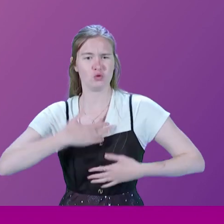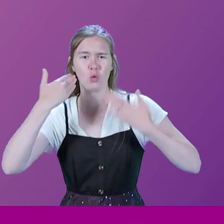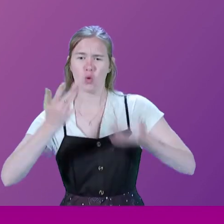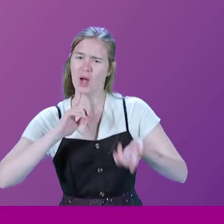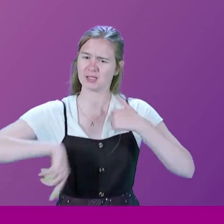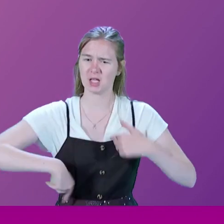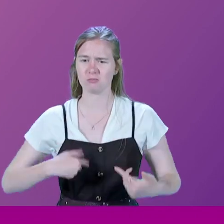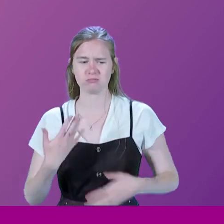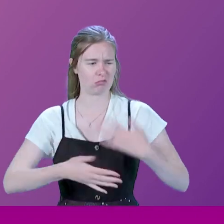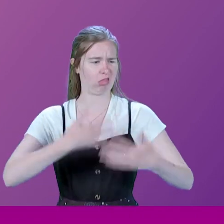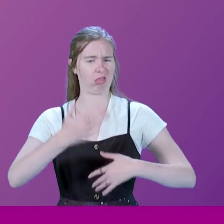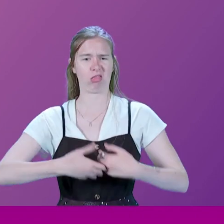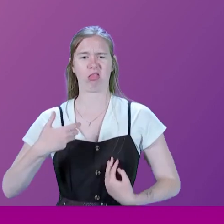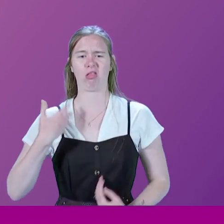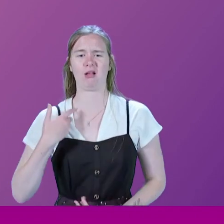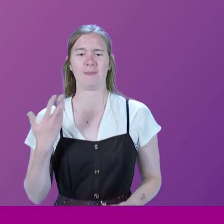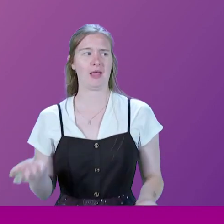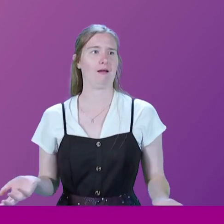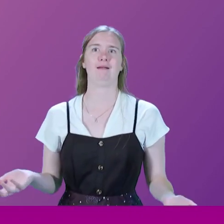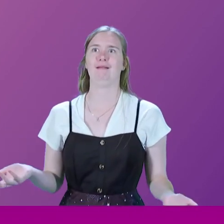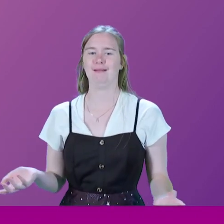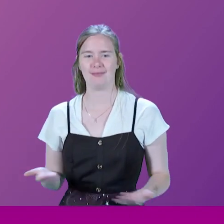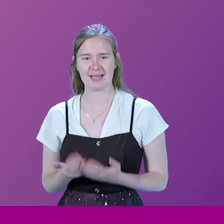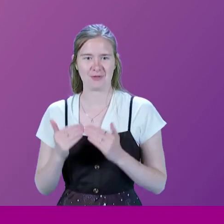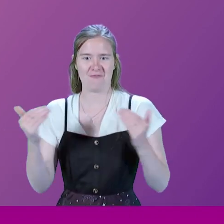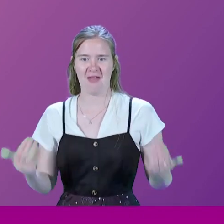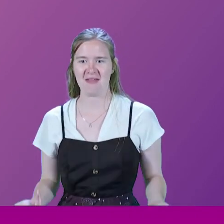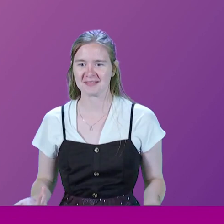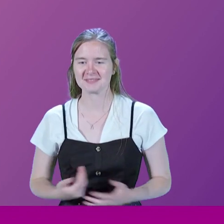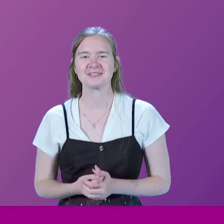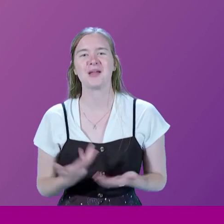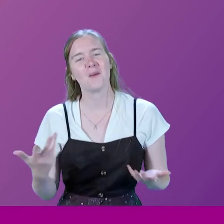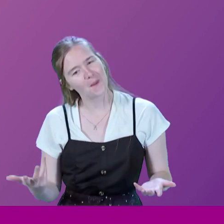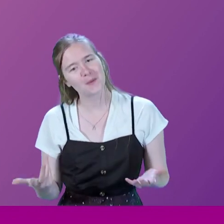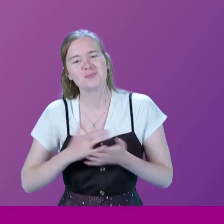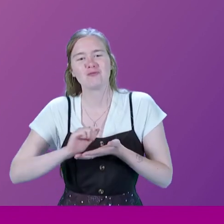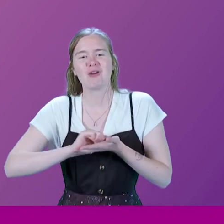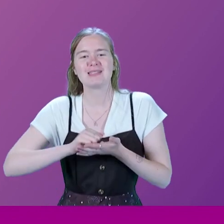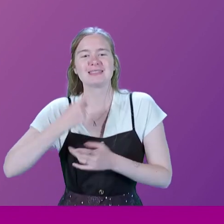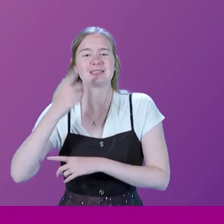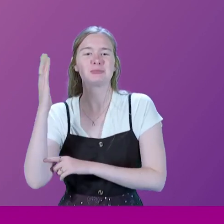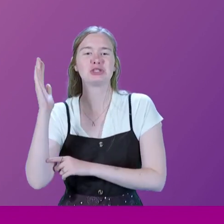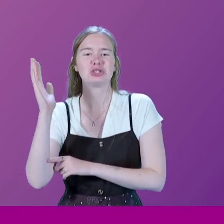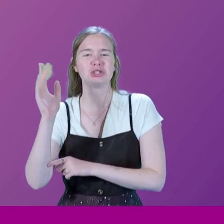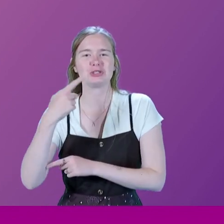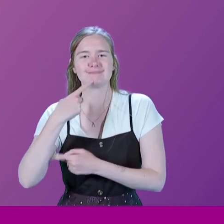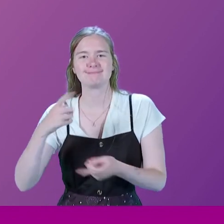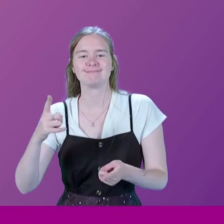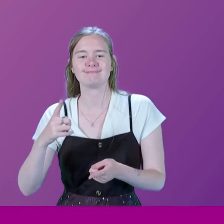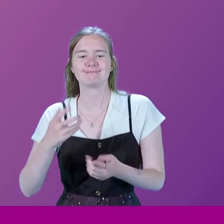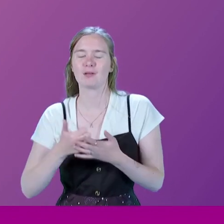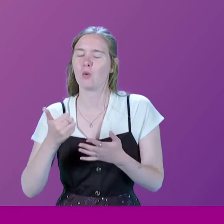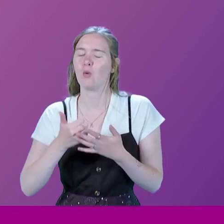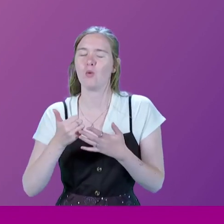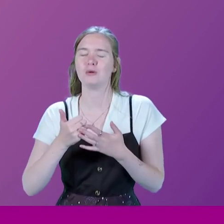know the answer to that? And I thought, oh, that is unreasonable. Or writing speeches with her. You know, it